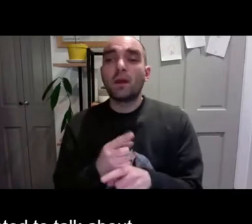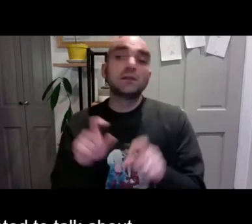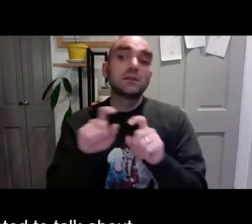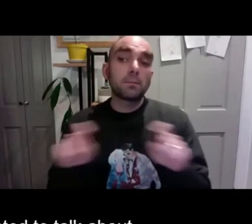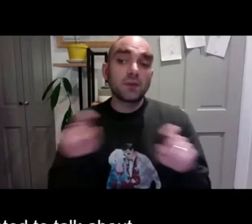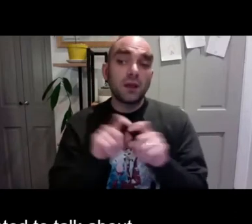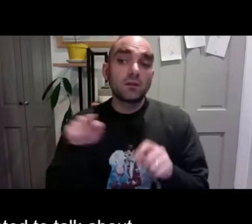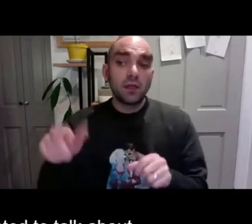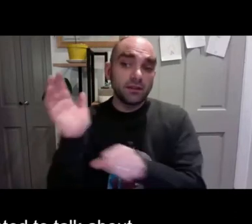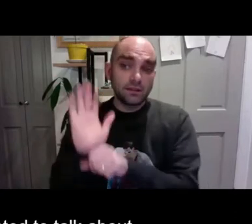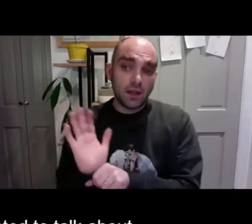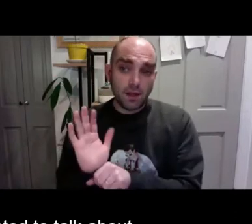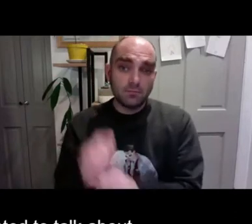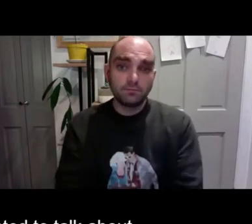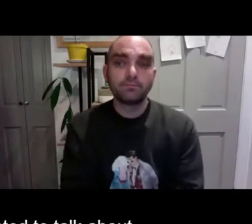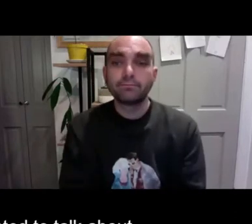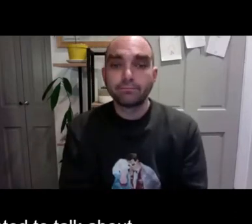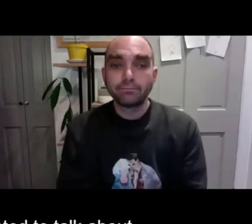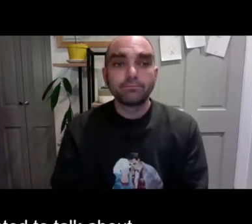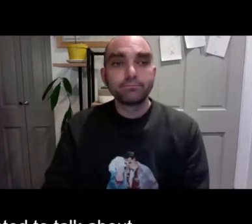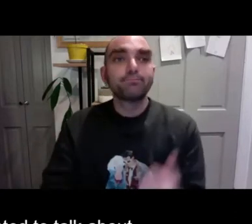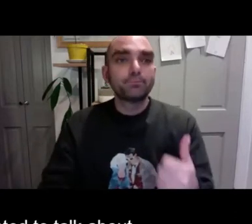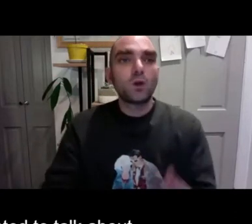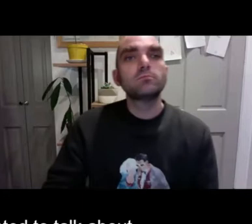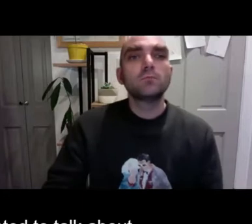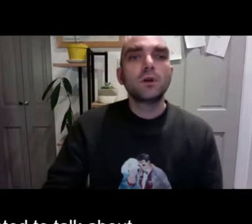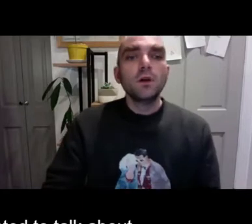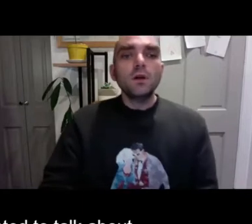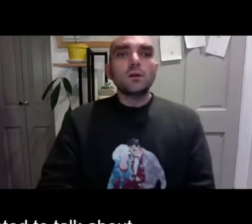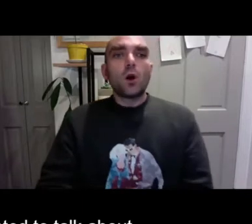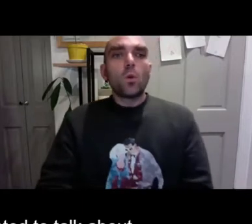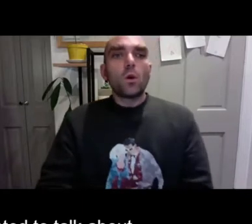So really what I wanted to talk about tonight is subtitling, especially at the cinema.